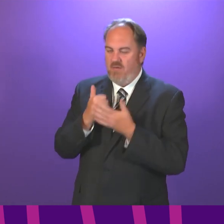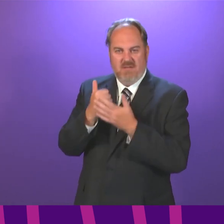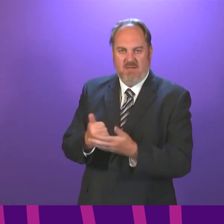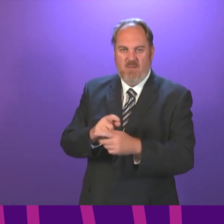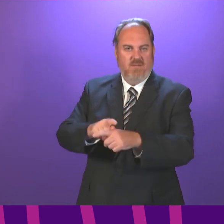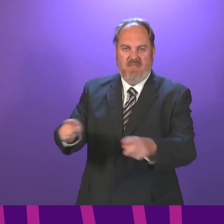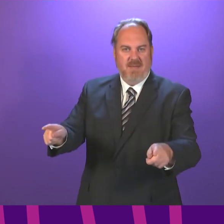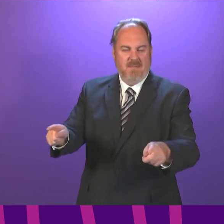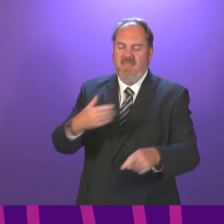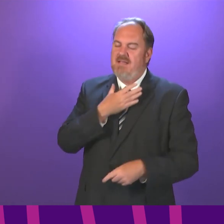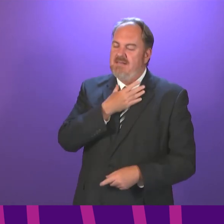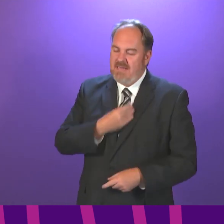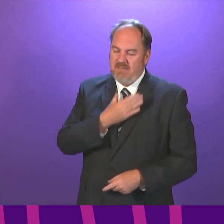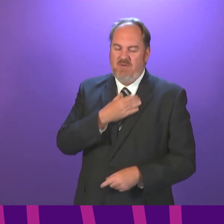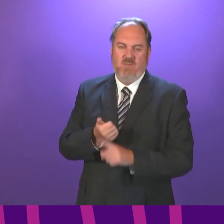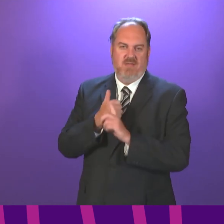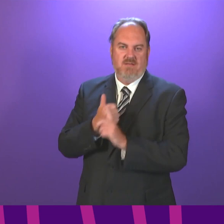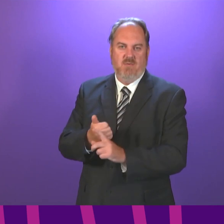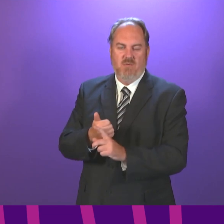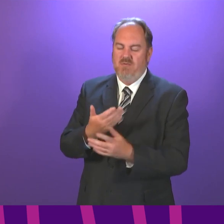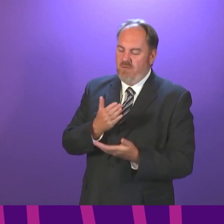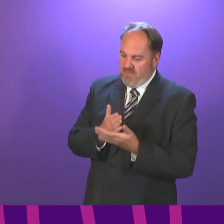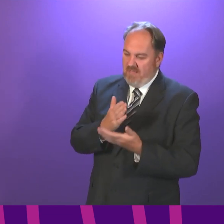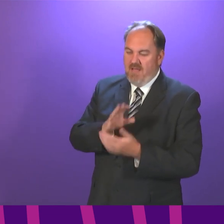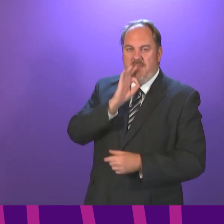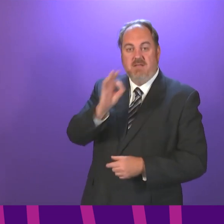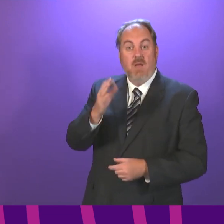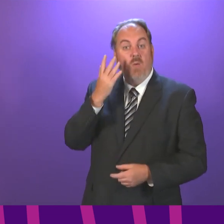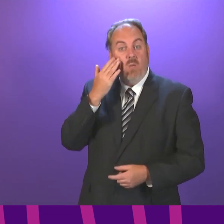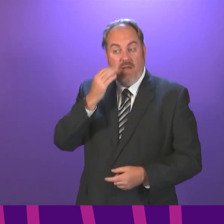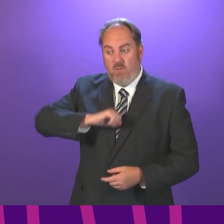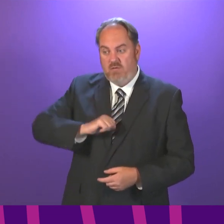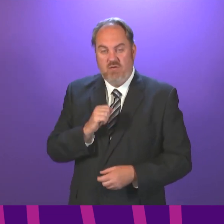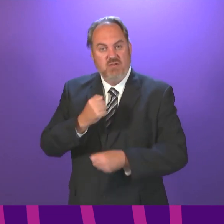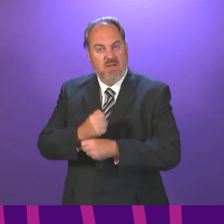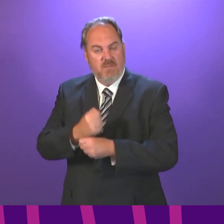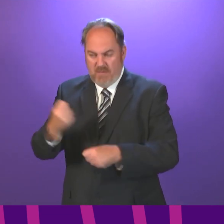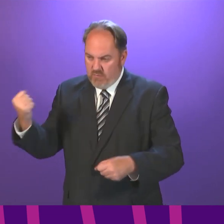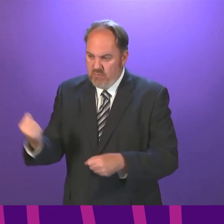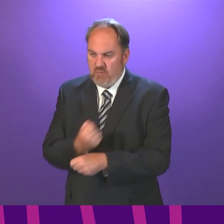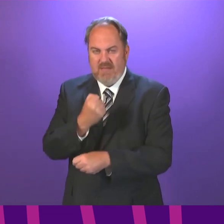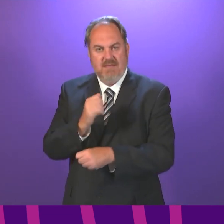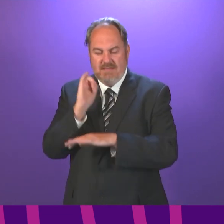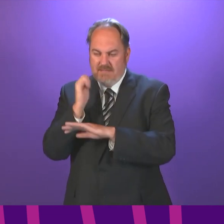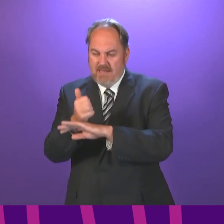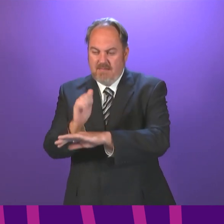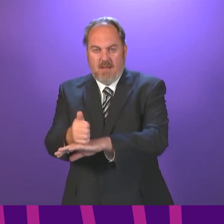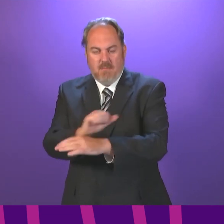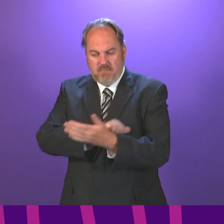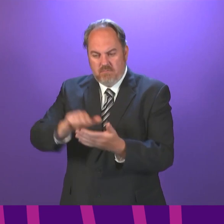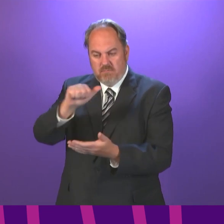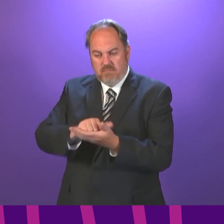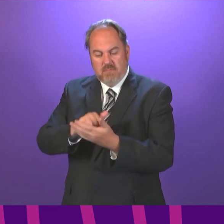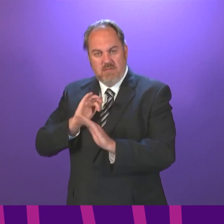they desperately need. So, can I ask the First Minister, when will the Scottish Government Act provide dedicated support